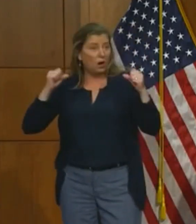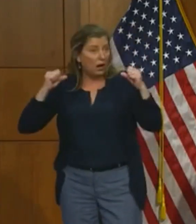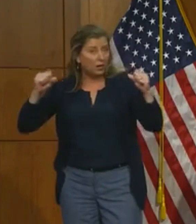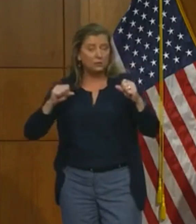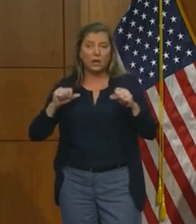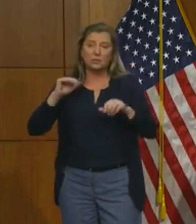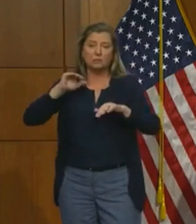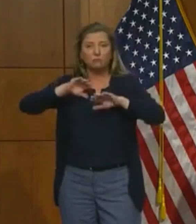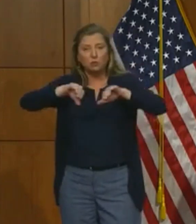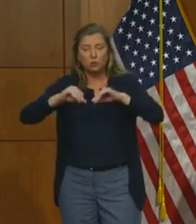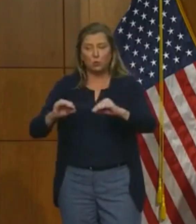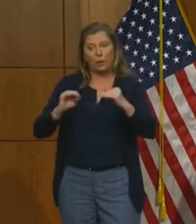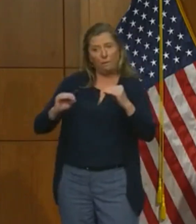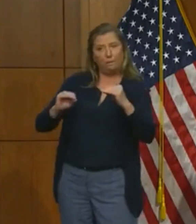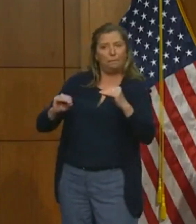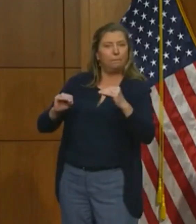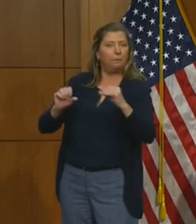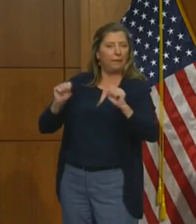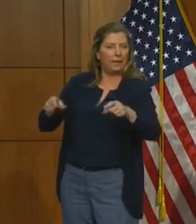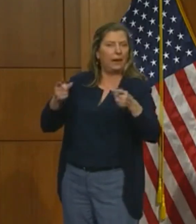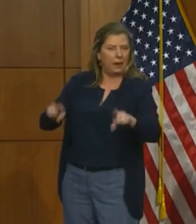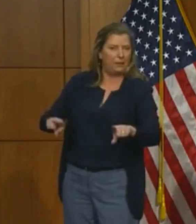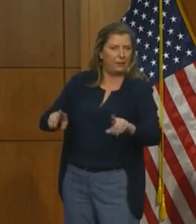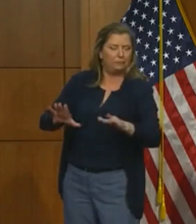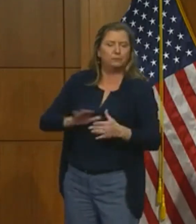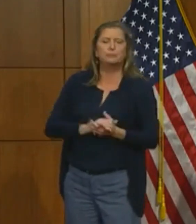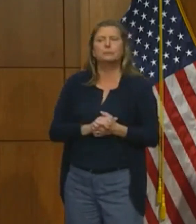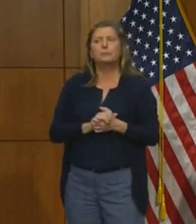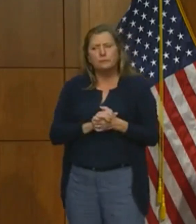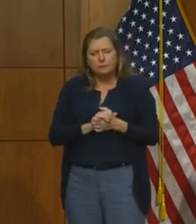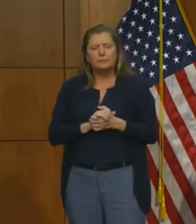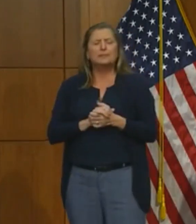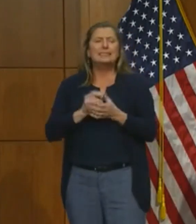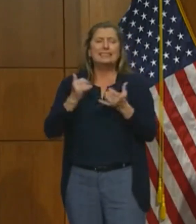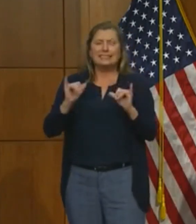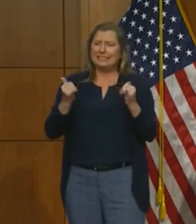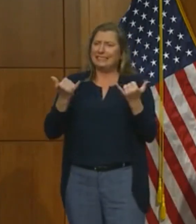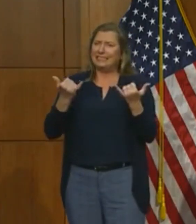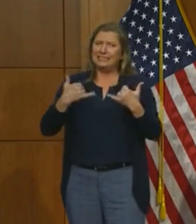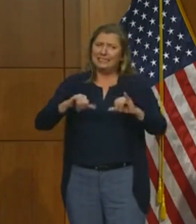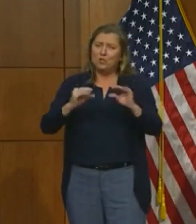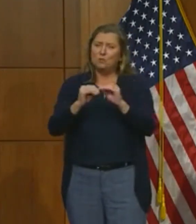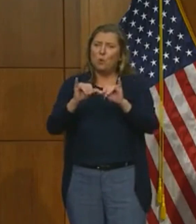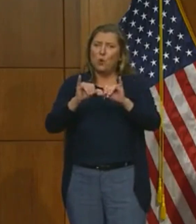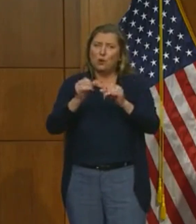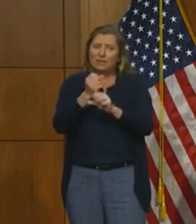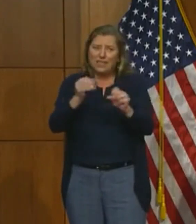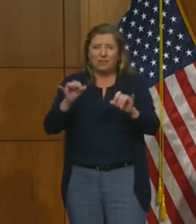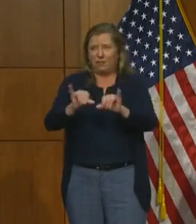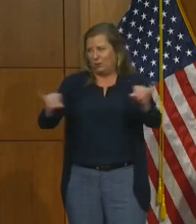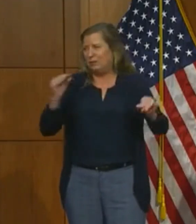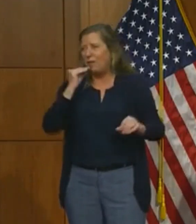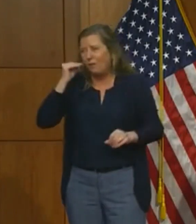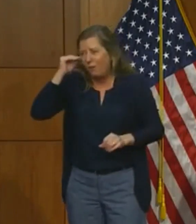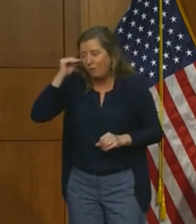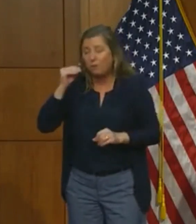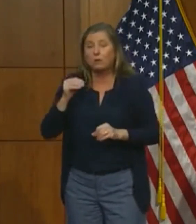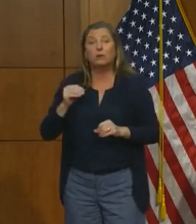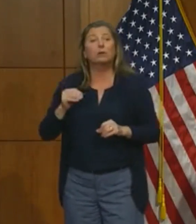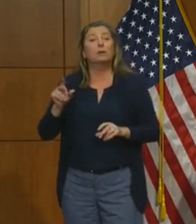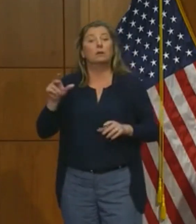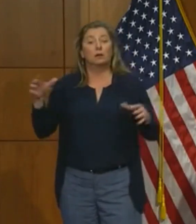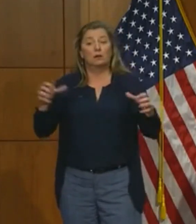swim instruction. But we are still safer at home. Gatherings will be limited to 50 people